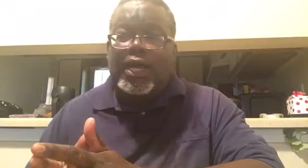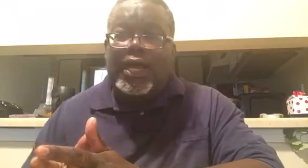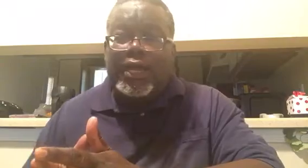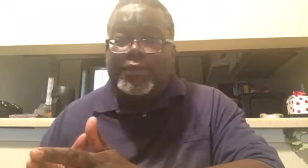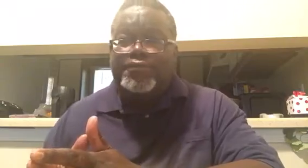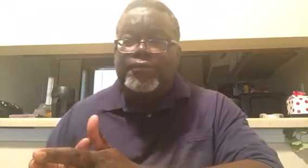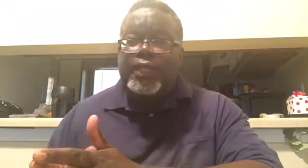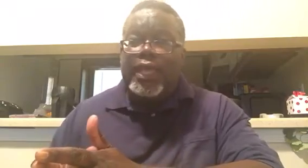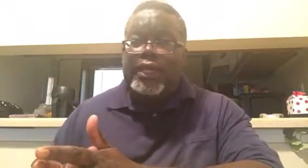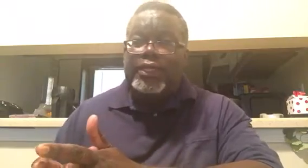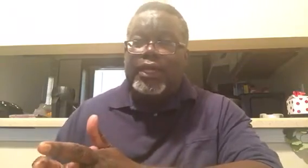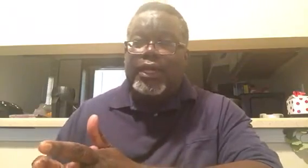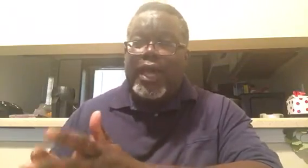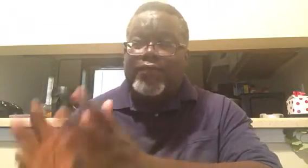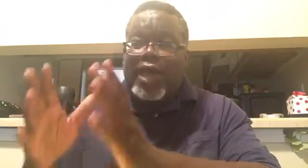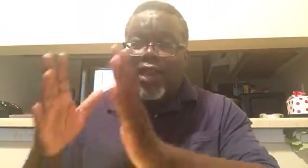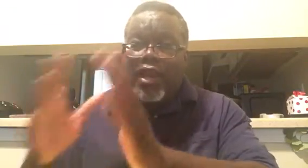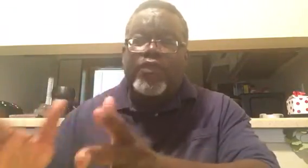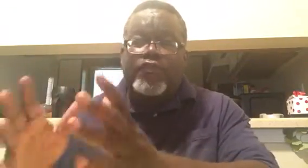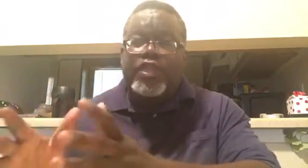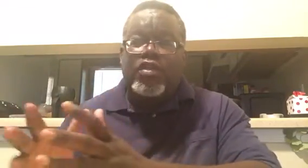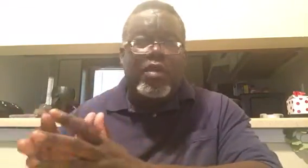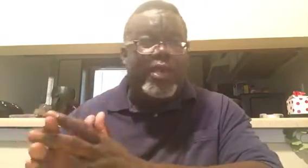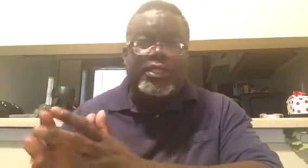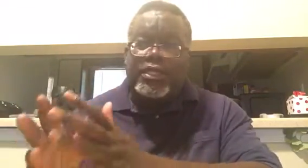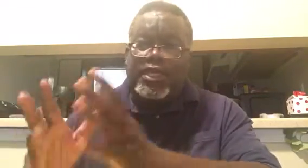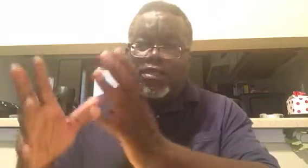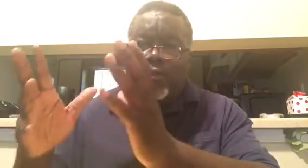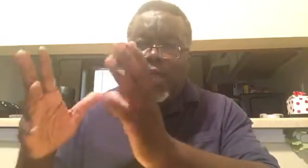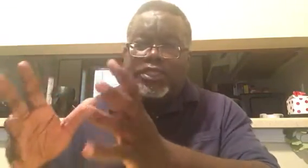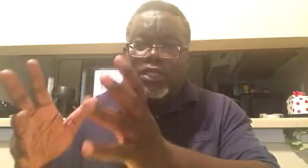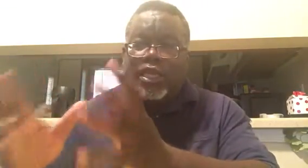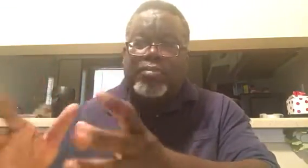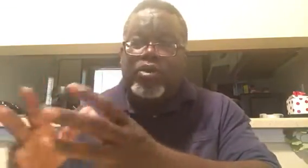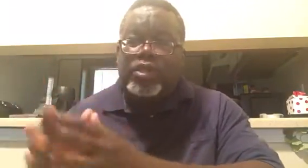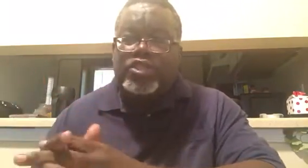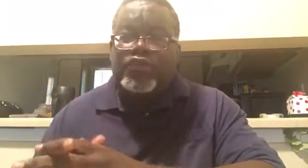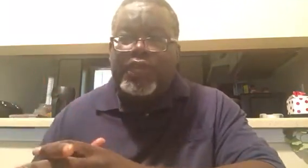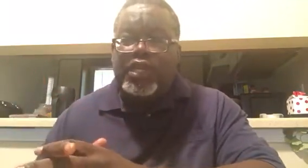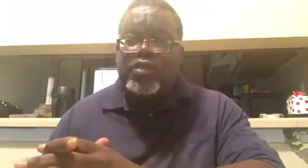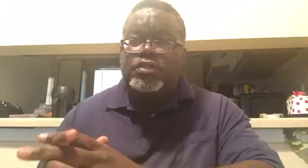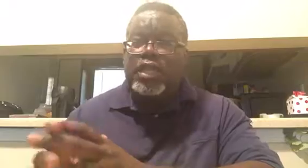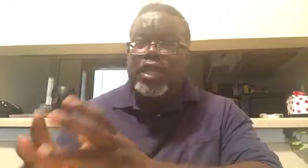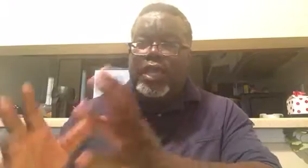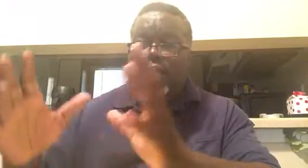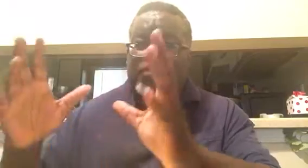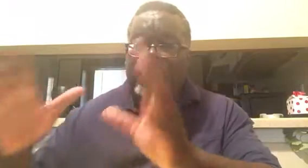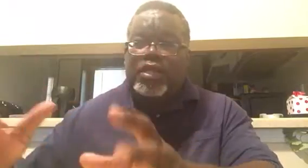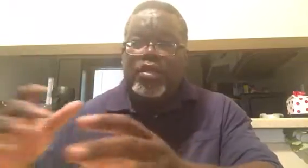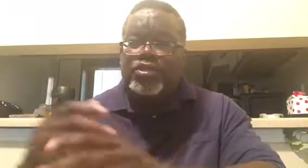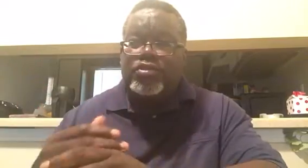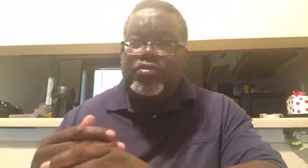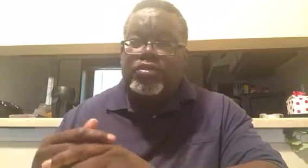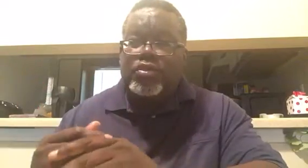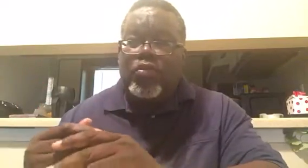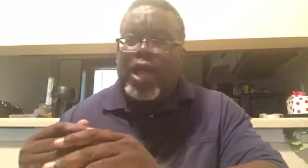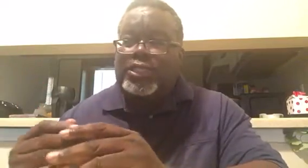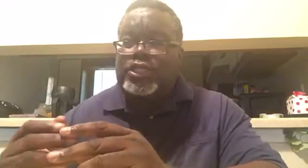Uh, and, uh, I've got another video I made today. So I'm actually uploading two videos and I want to encourage you to, to watch,